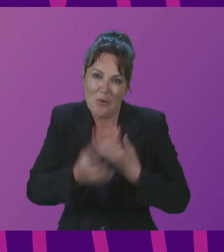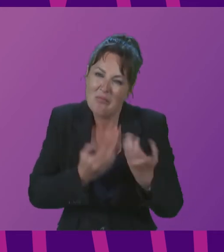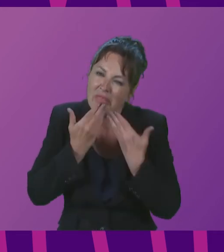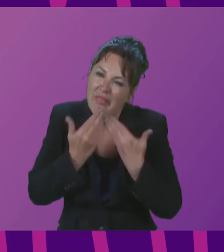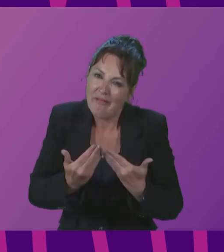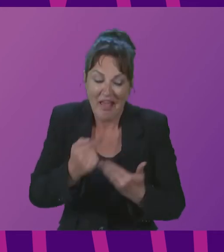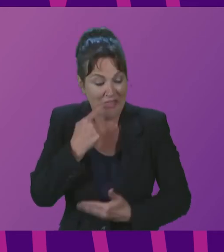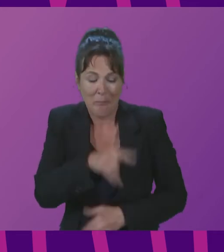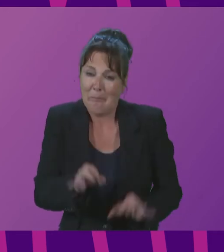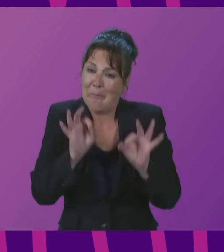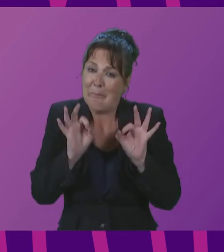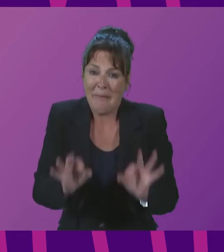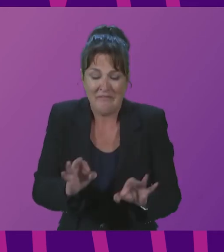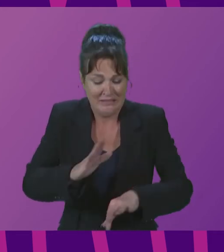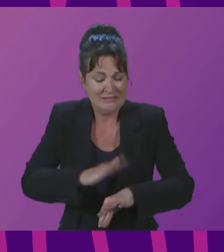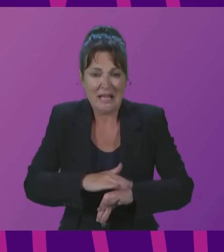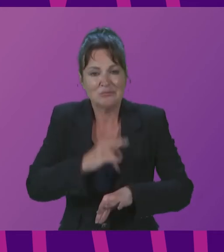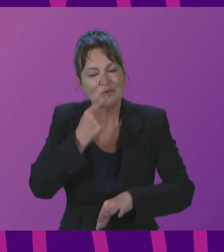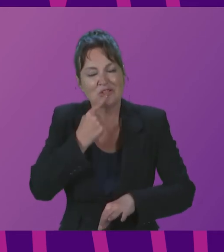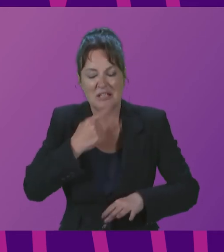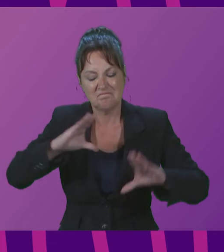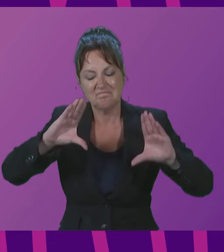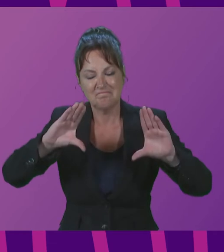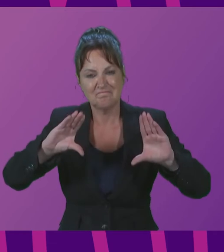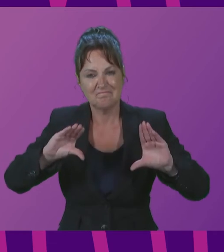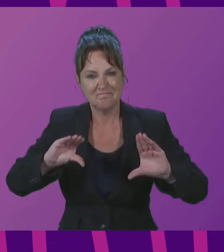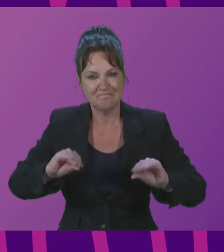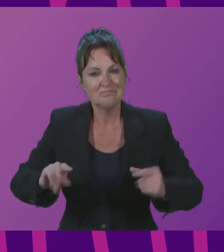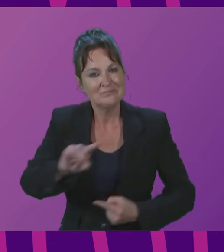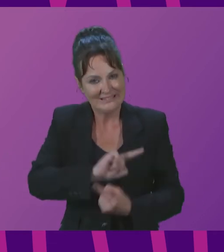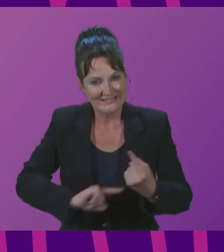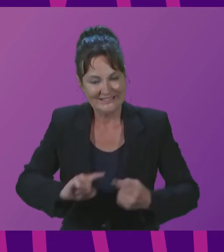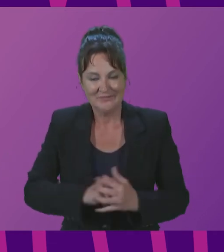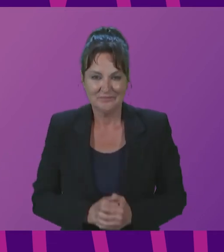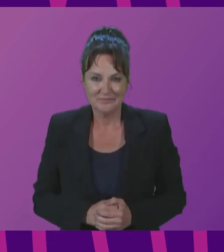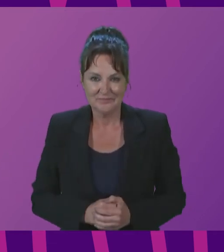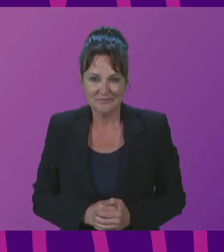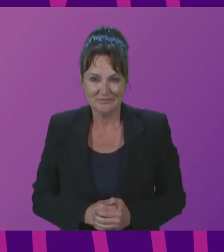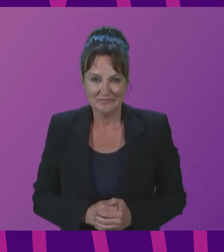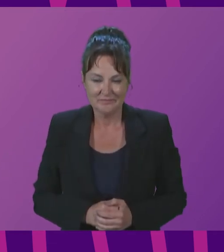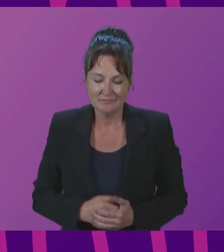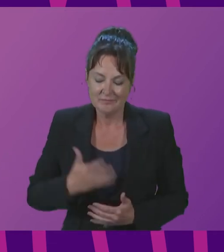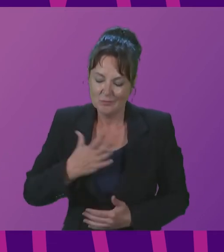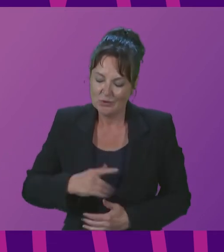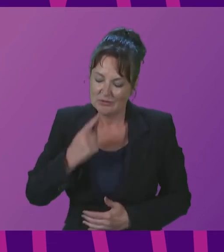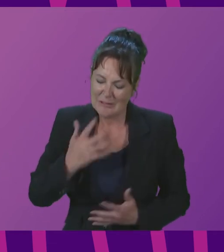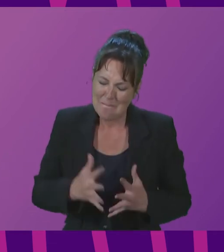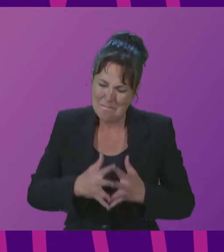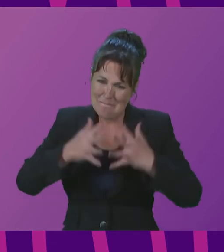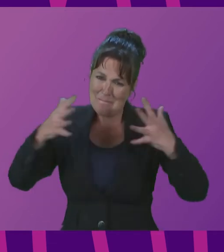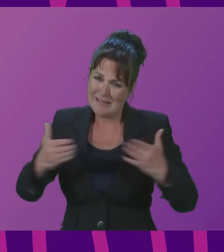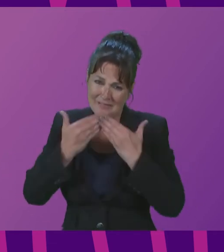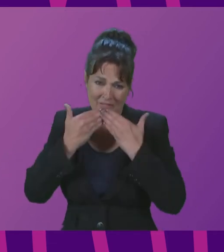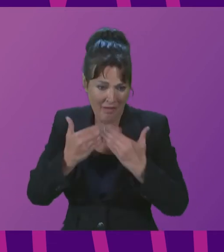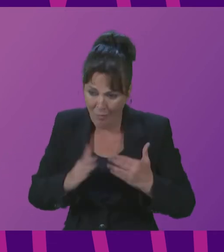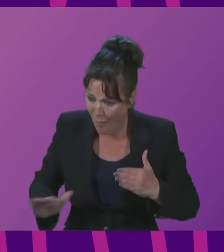note on which to to draw proceedings to a close I would like to give a massive thanks to everyone who has